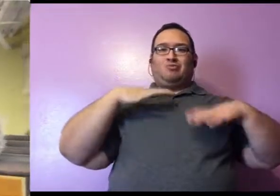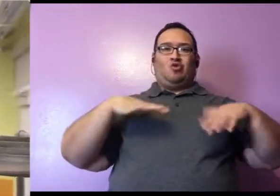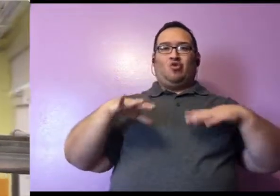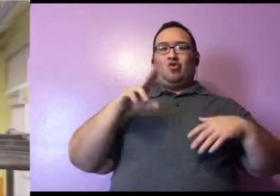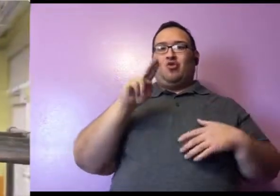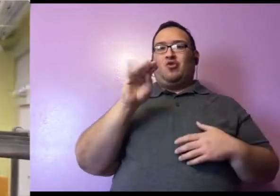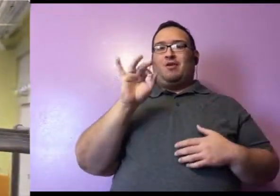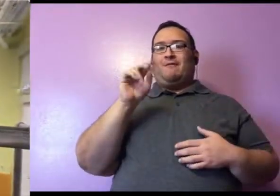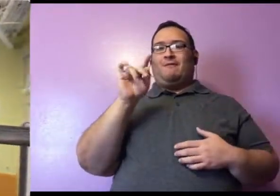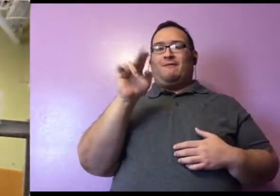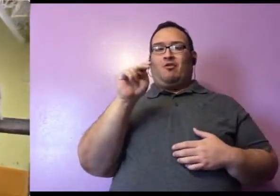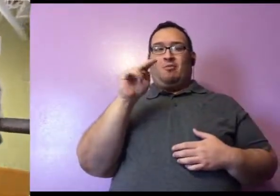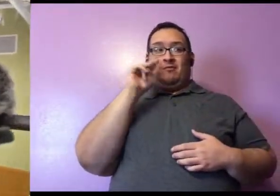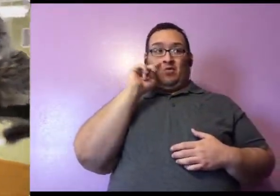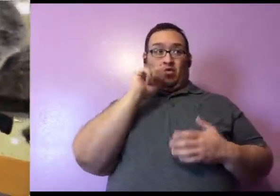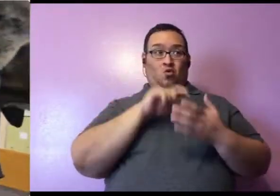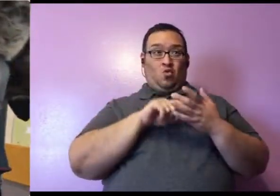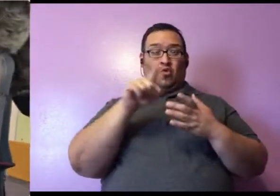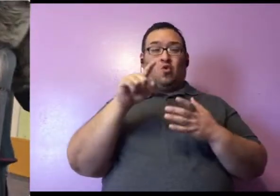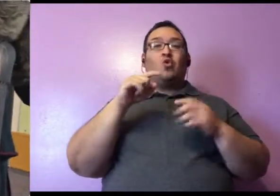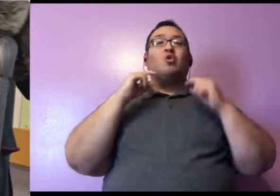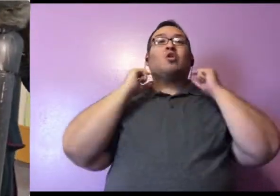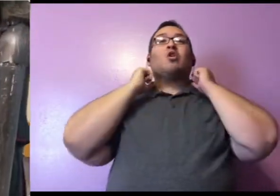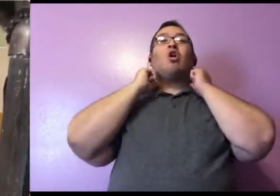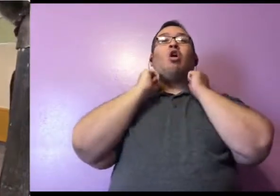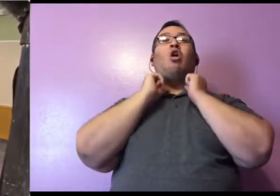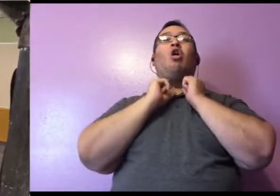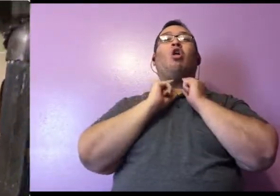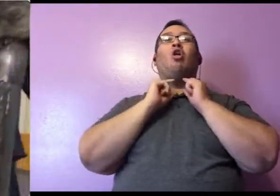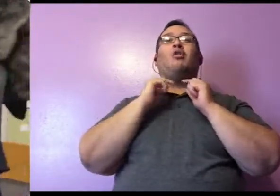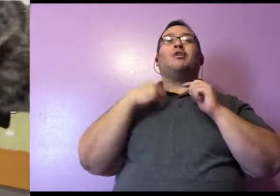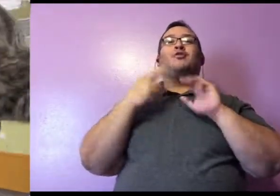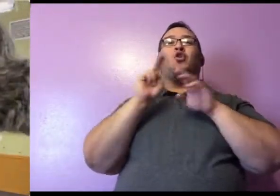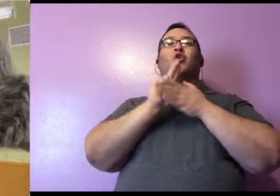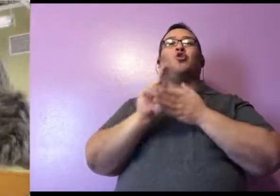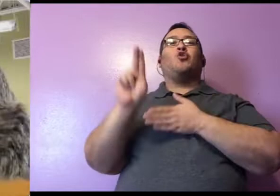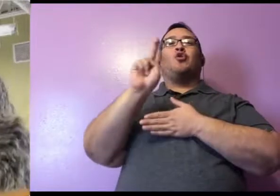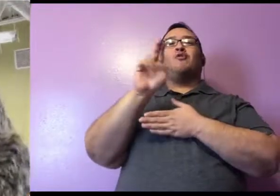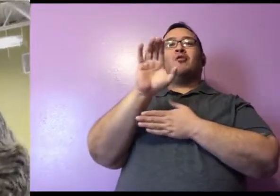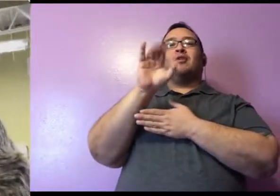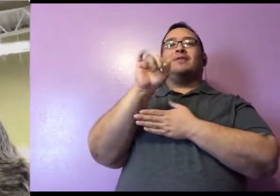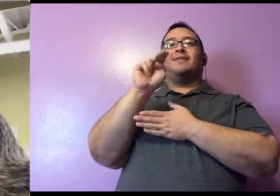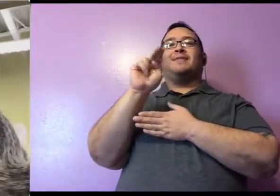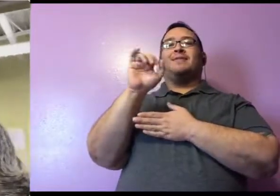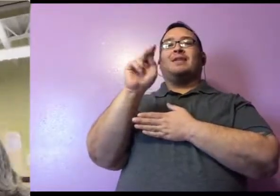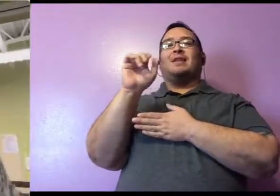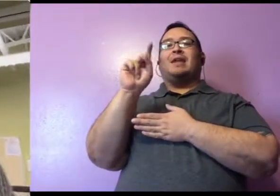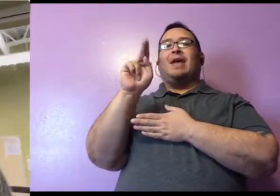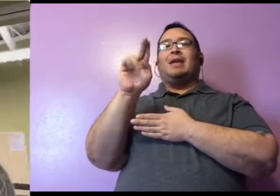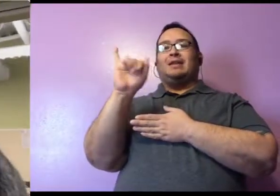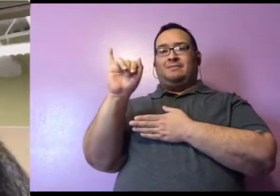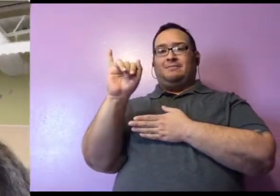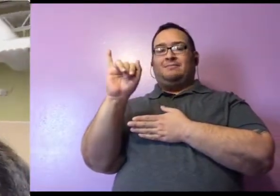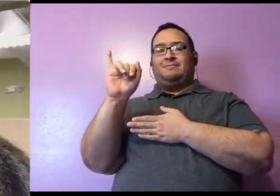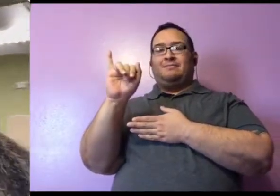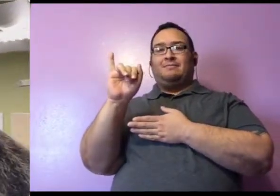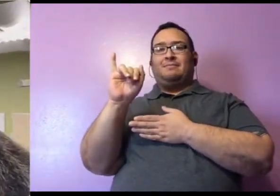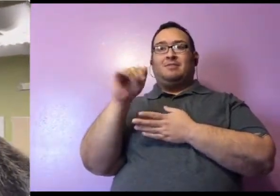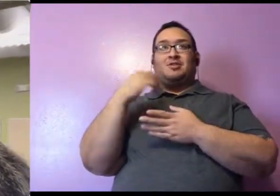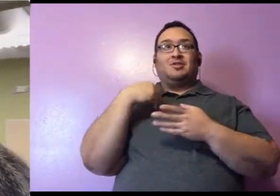guys might notice if you look really closely at Lucille's collar. She's wearing a University of Cincinnati Bearcat collar. And there was a Bearcat